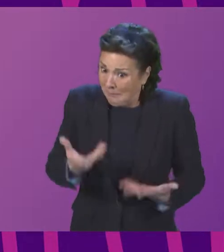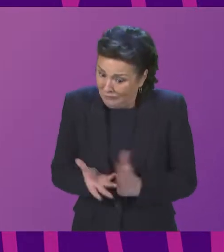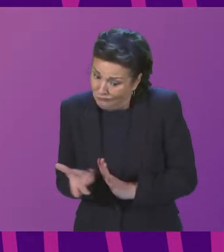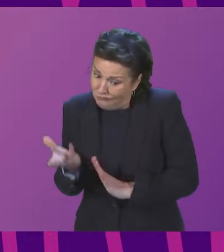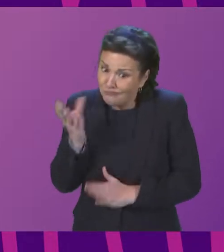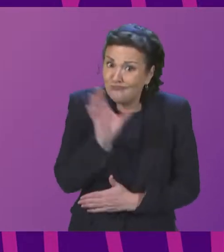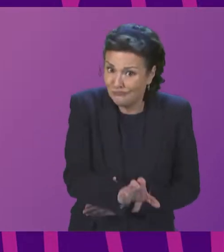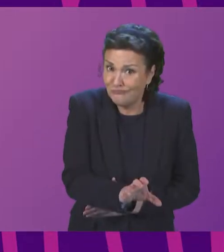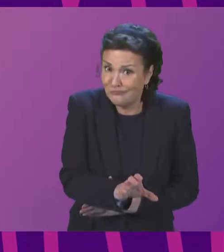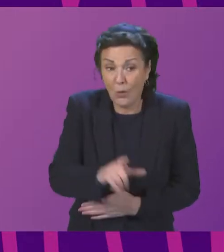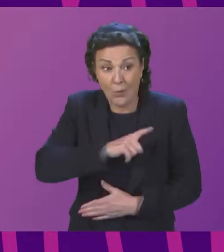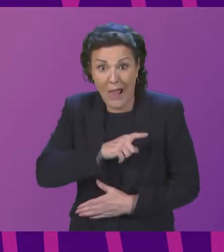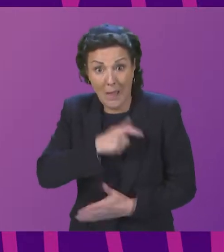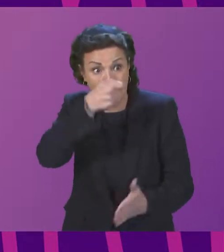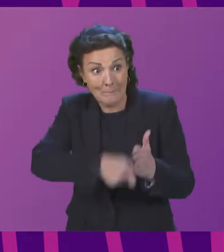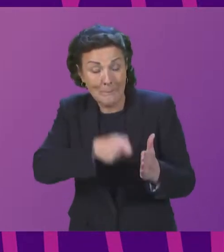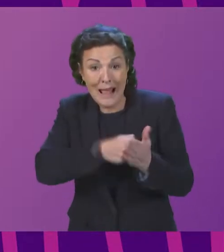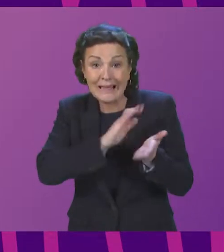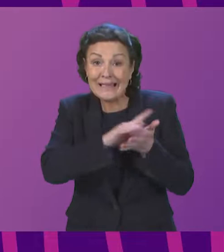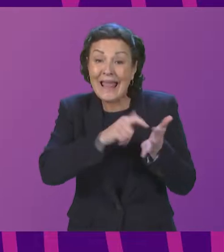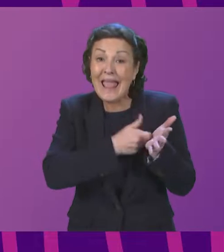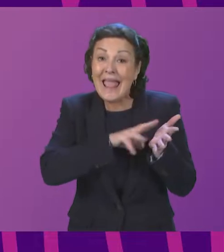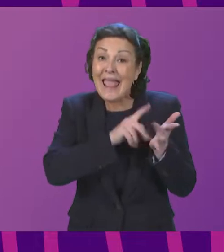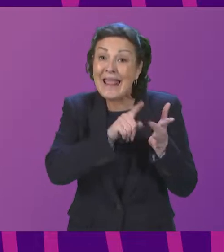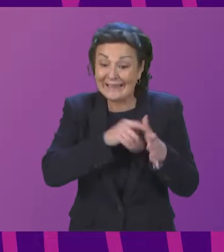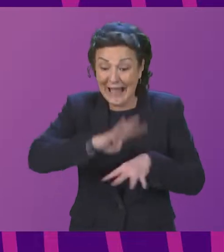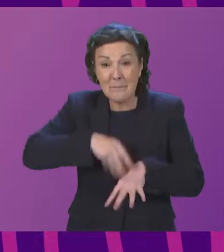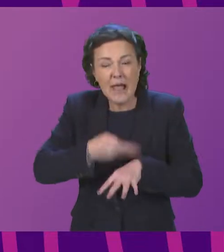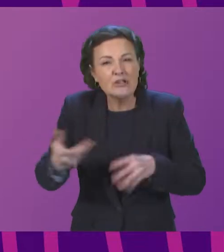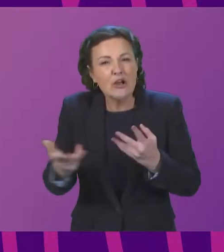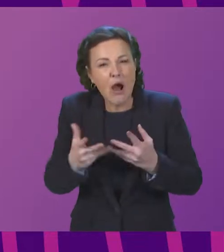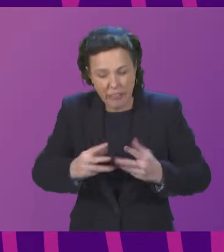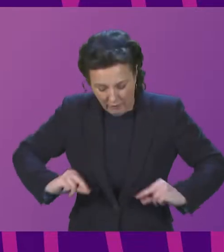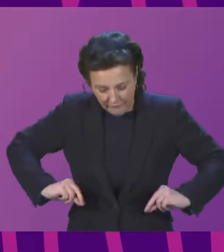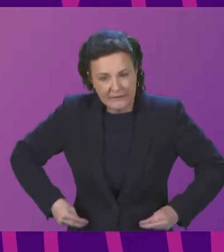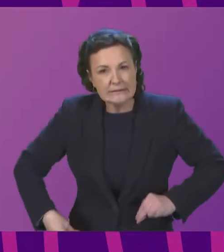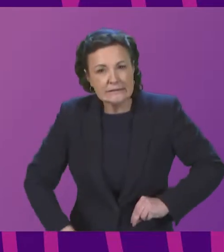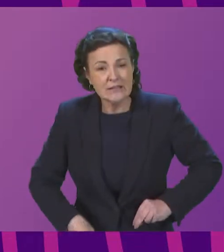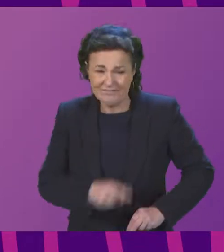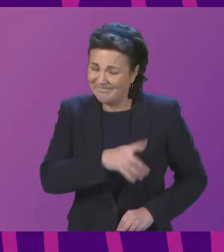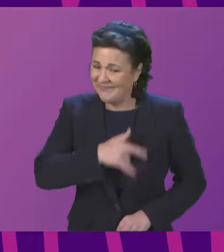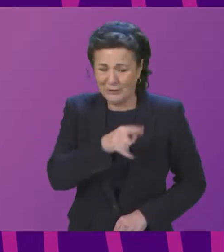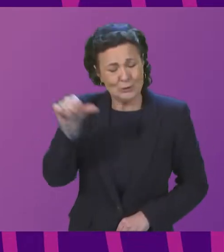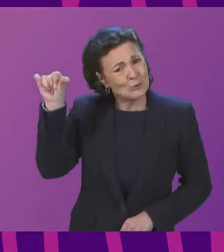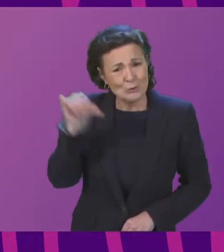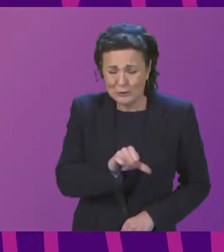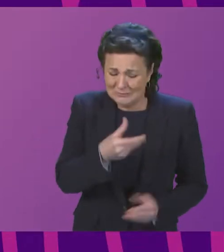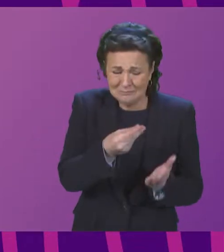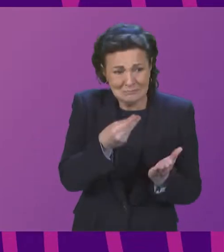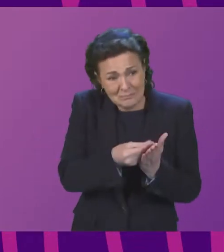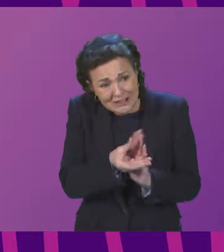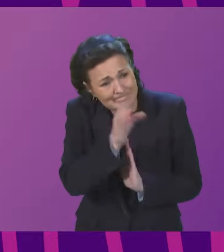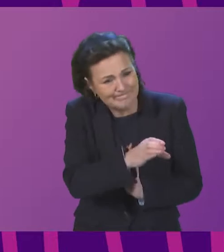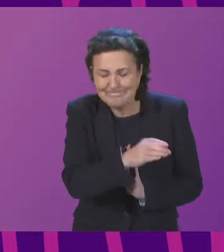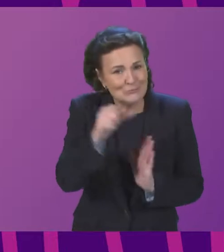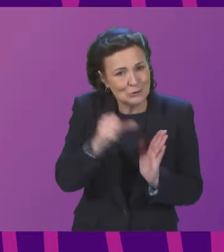recently procuring hernia mesh and other fixation devices and they feel that this money could have been spent on investigating and teaching